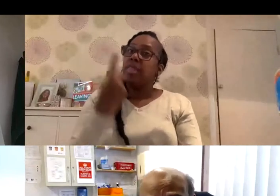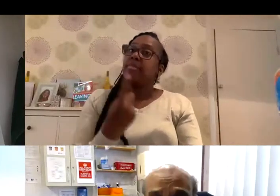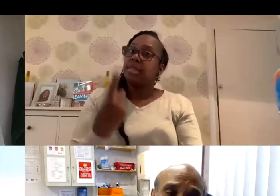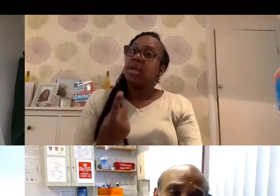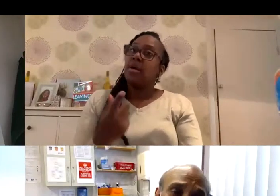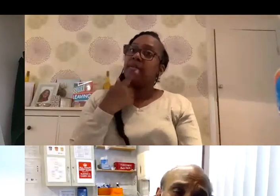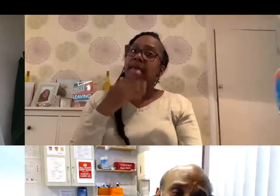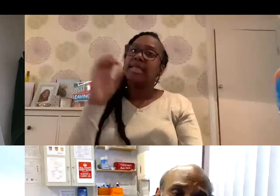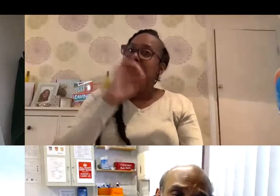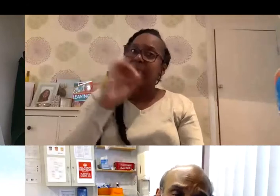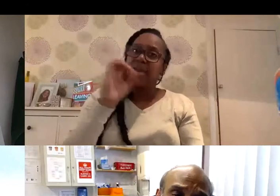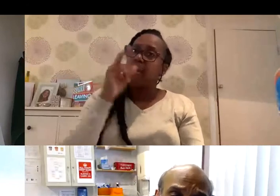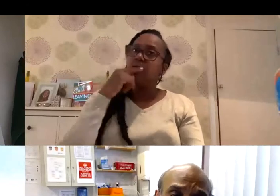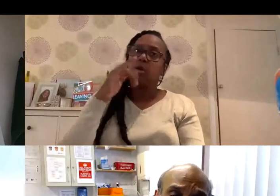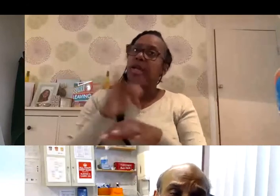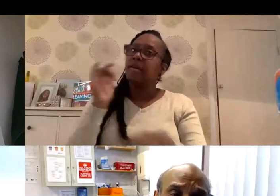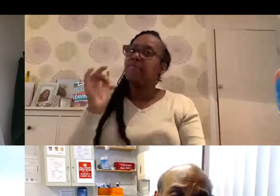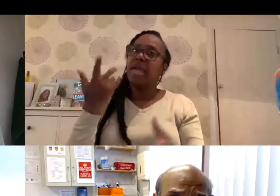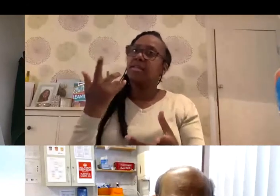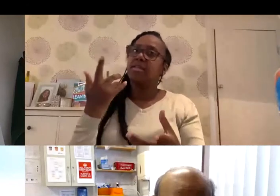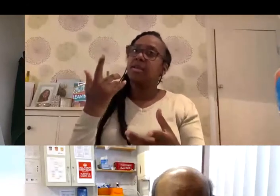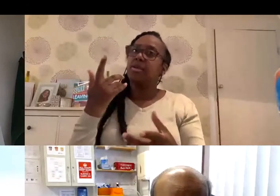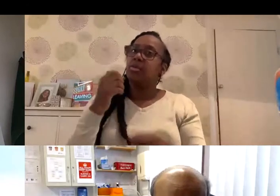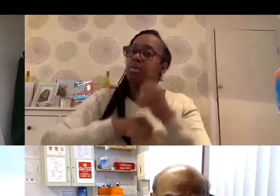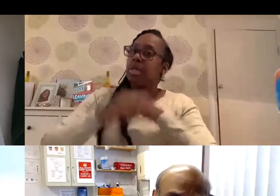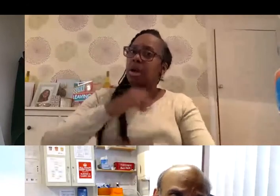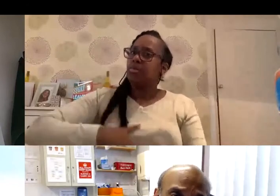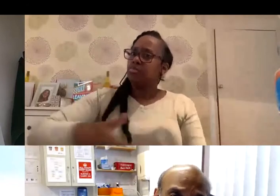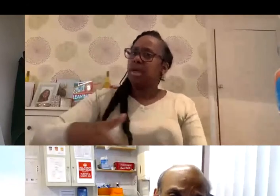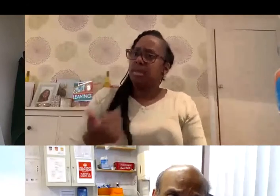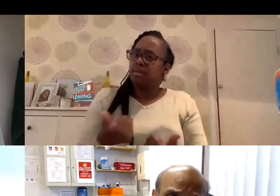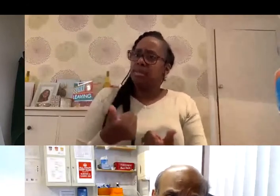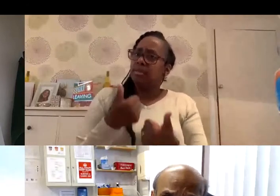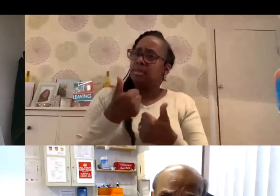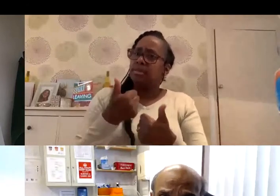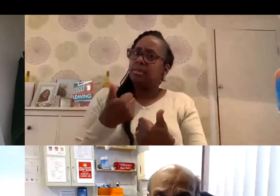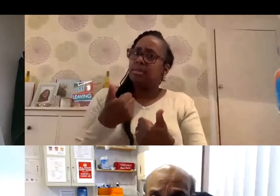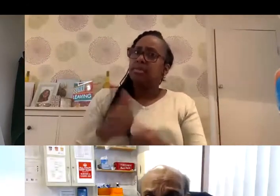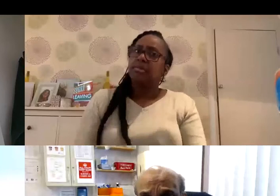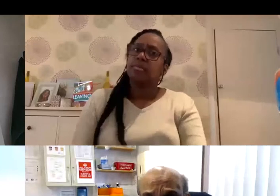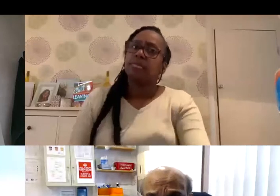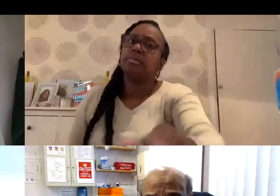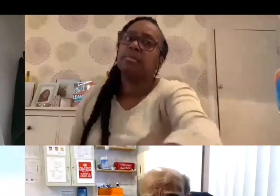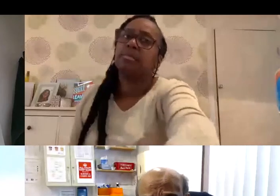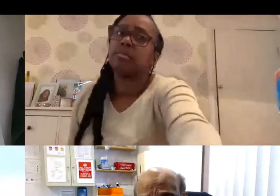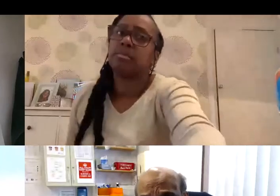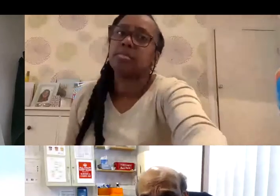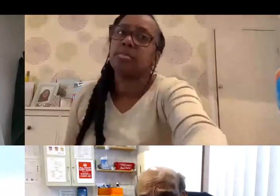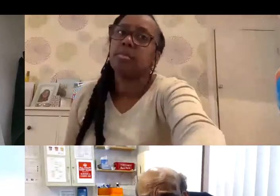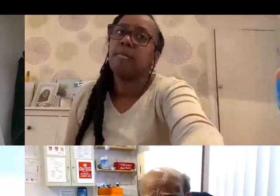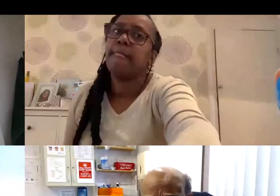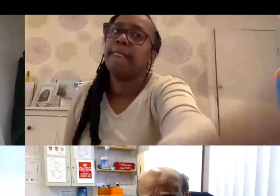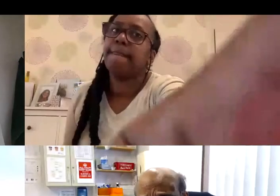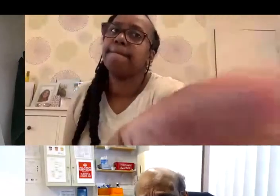there is zero impact on fertility by taking the COVID-19 vaccine. Yeah, that's correct. I mean,